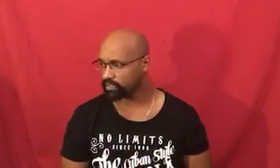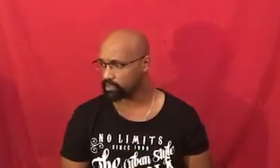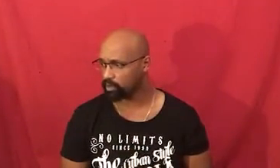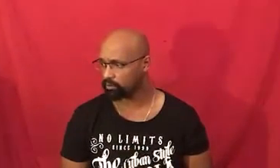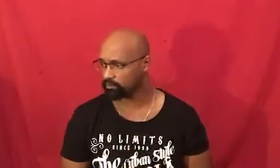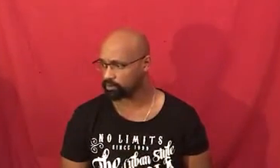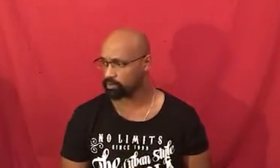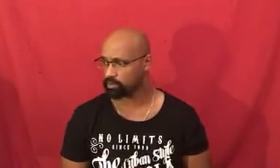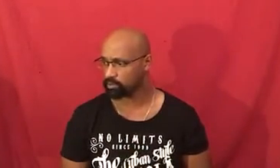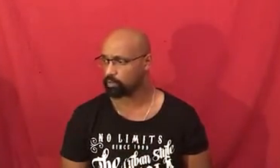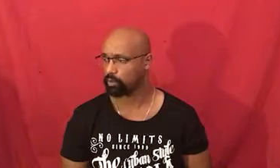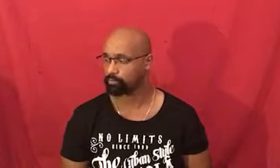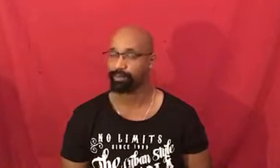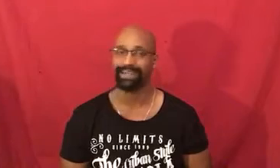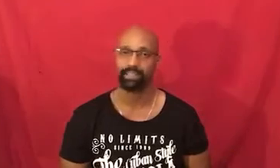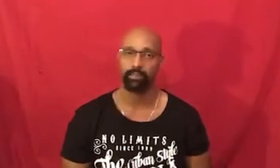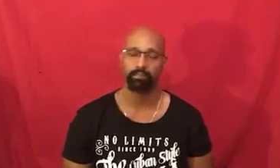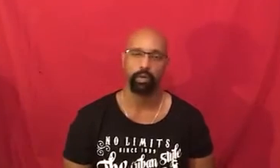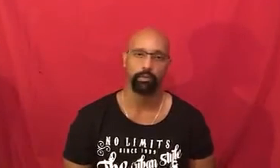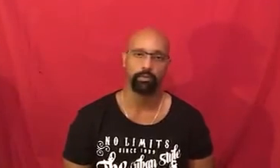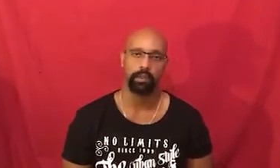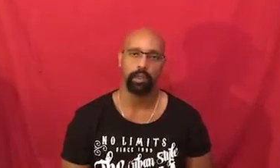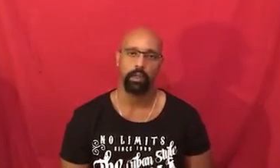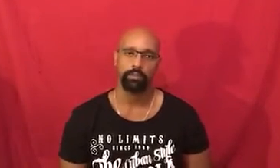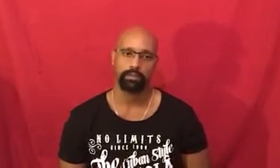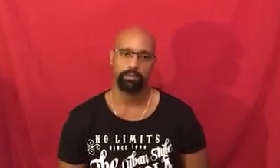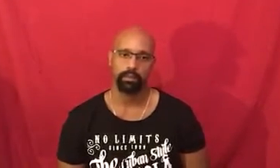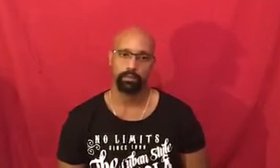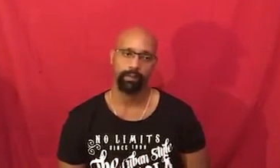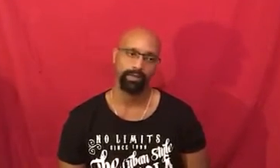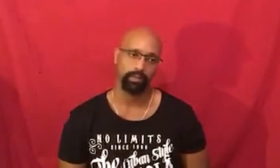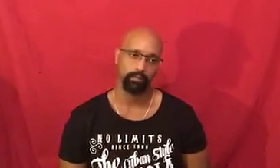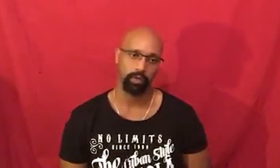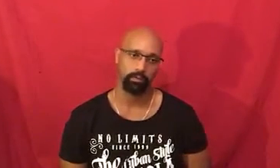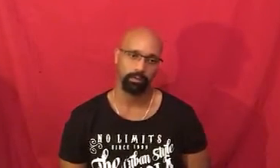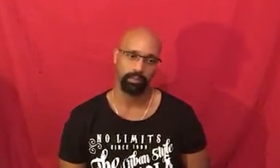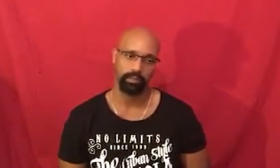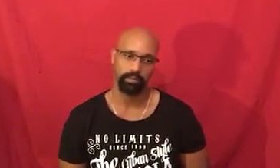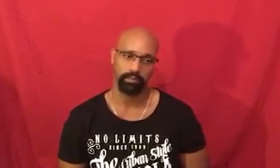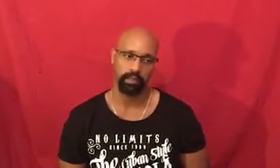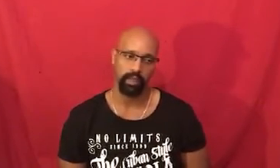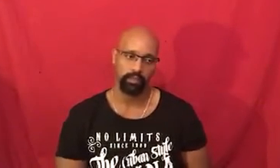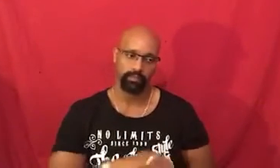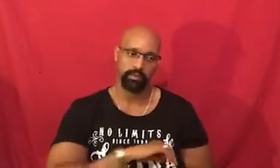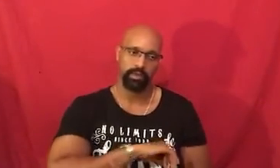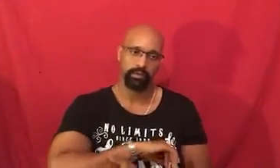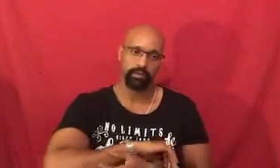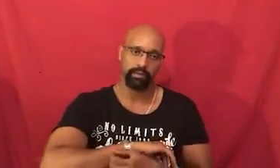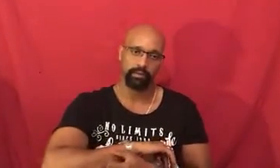solve the so-called binding problem this the binding problem is in essence something that that that